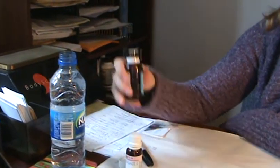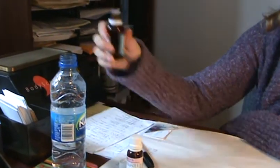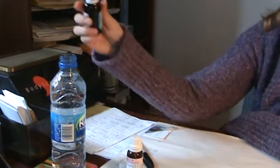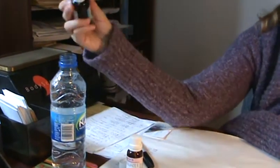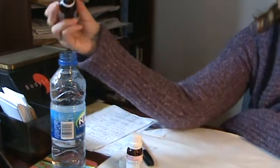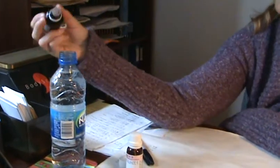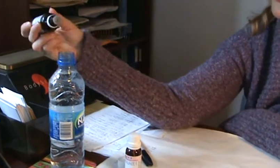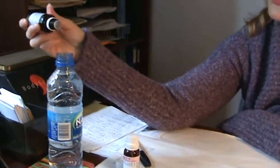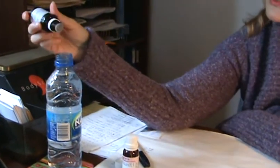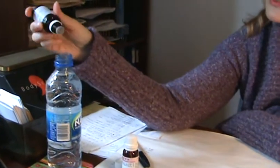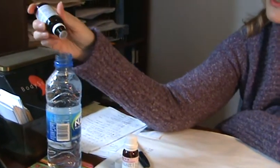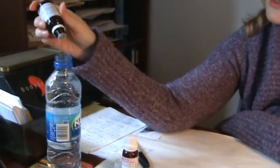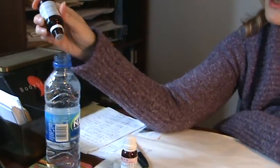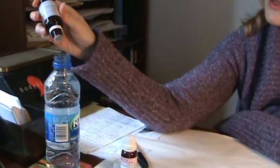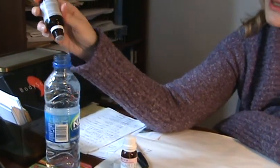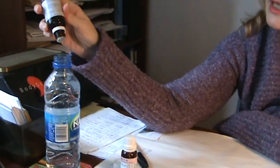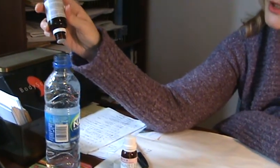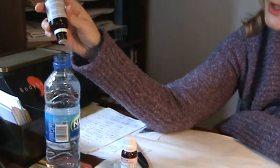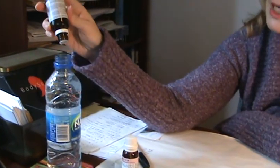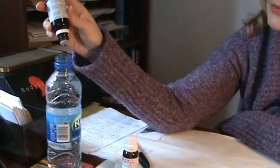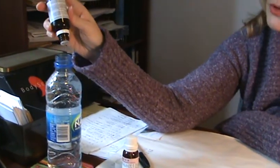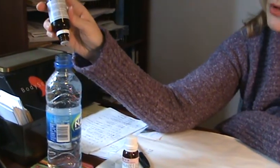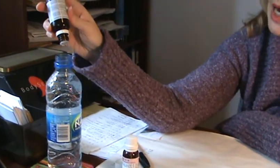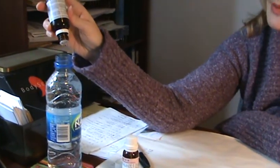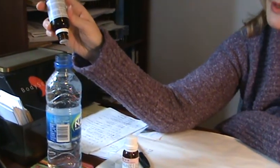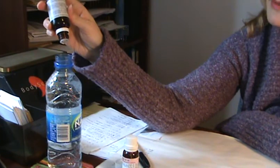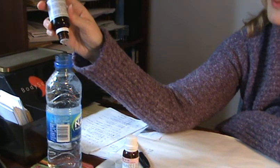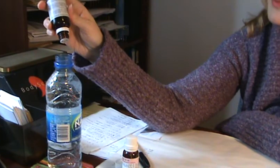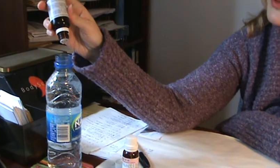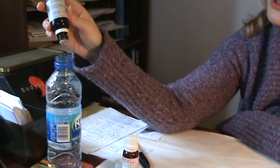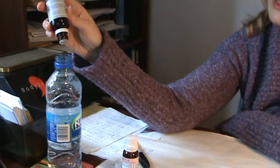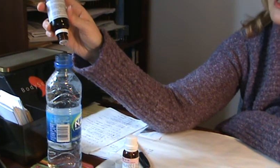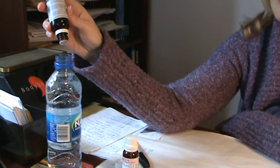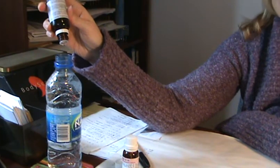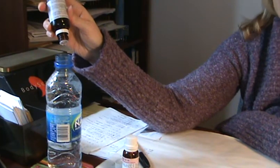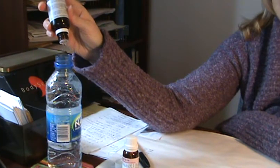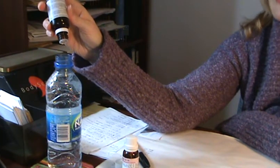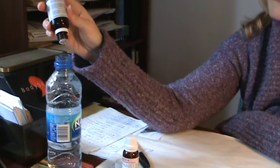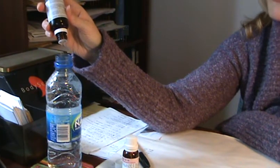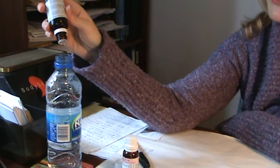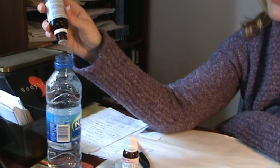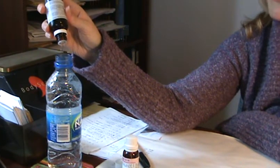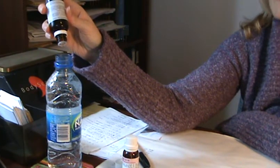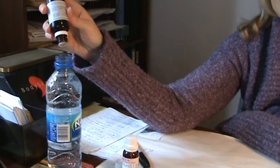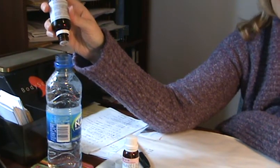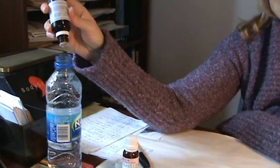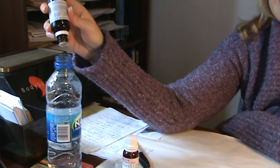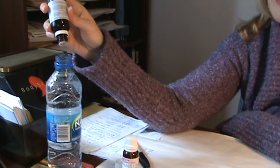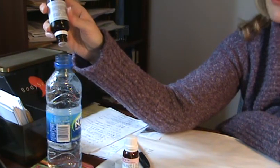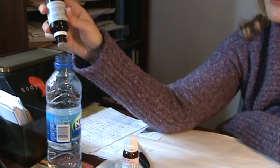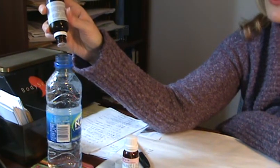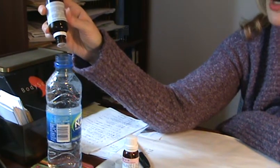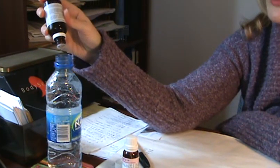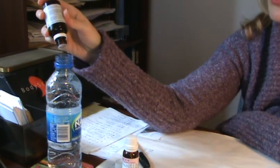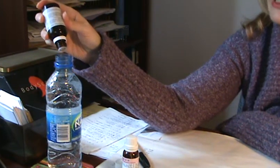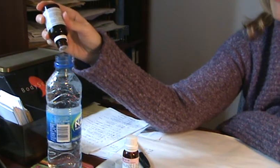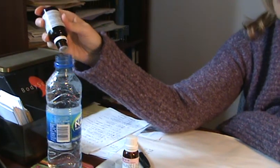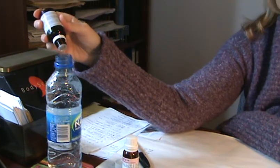that I'm going to give you. And just count the drops, 30, 40, 50, 45, 50 drops, whatever, per